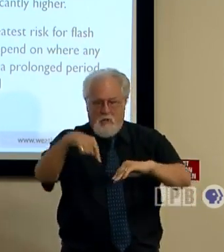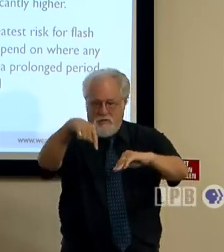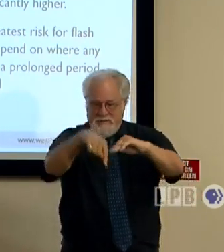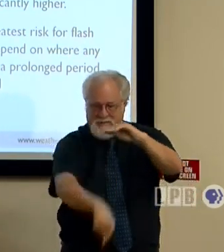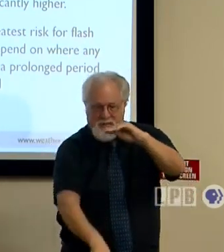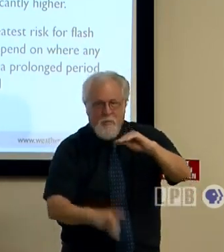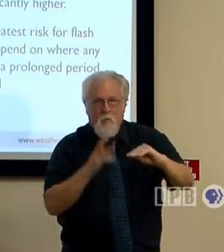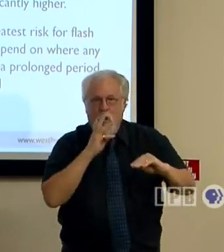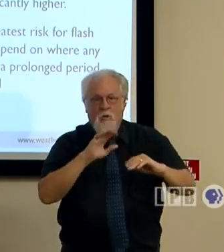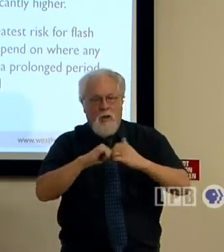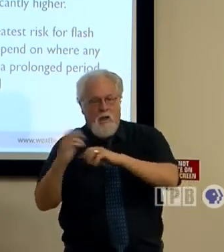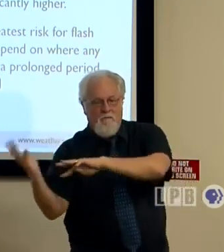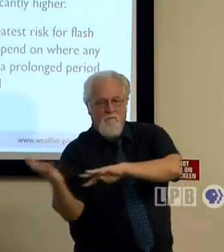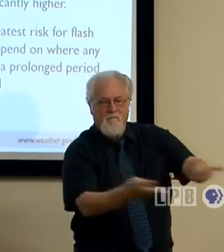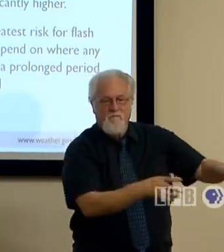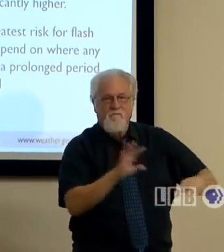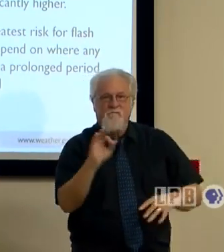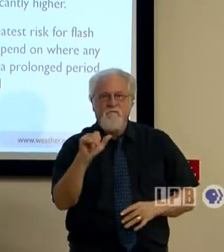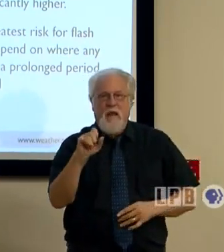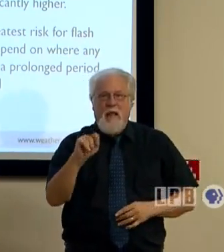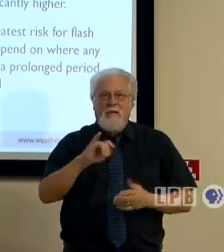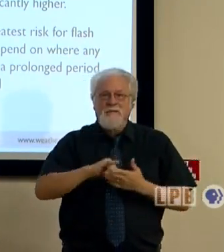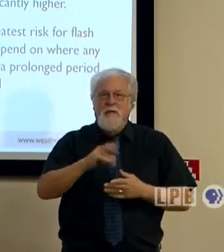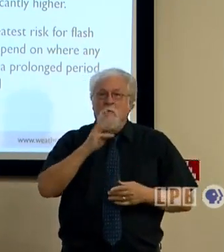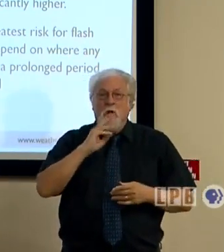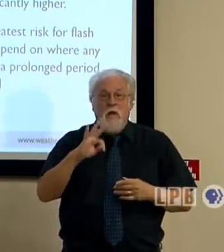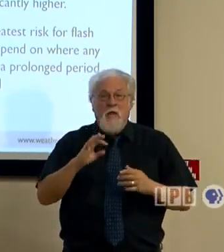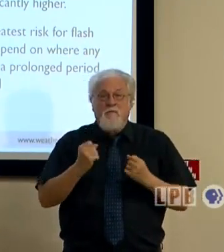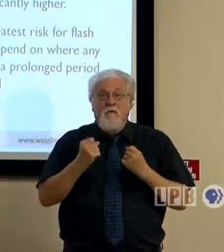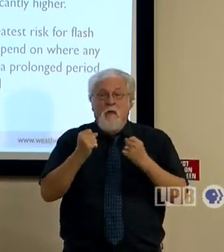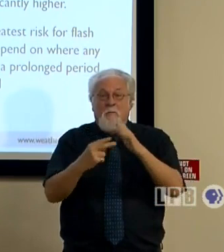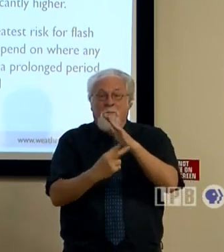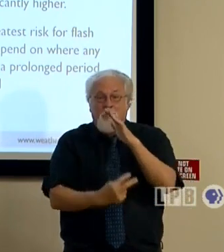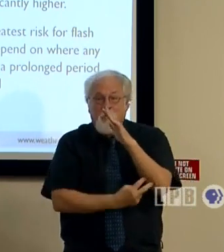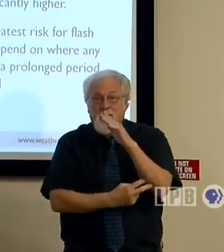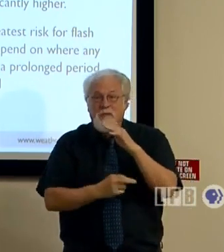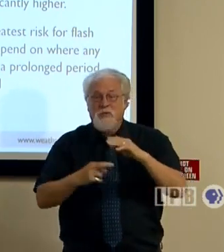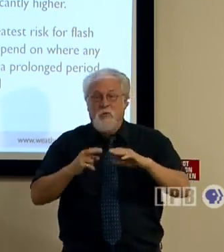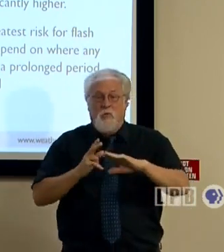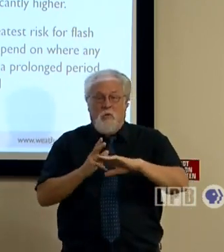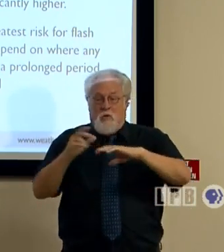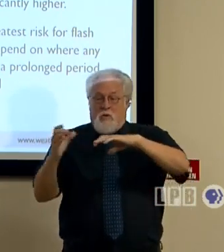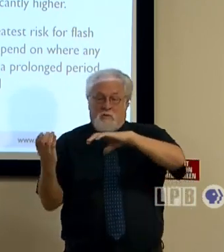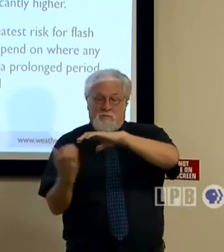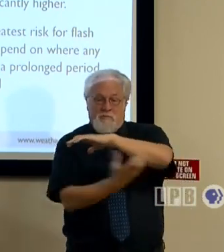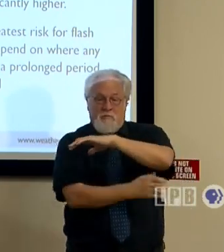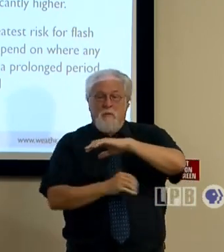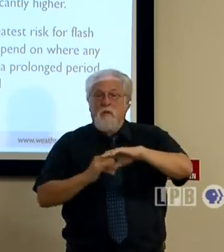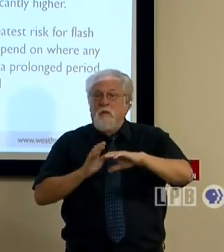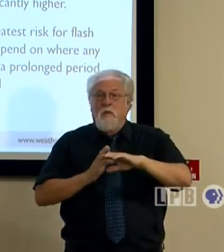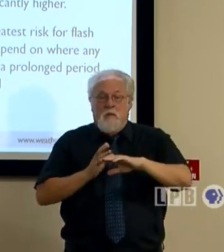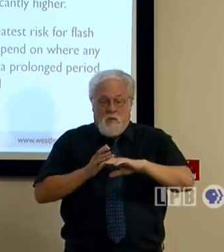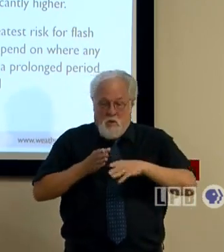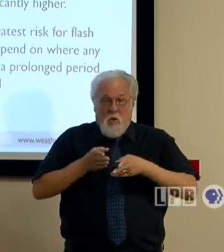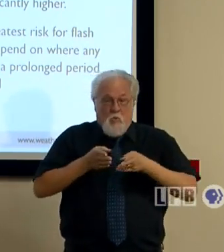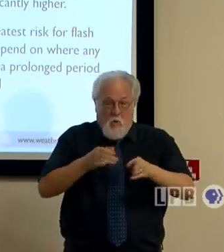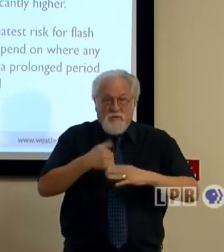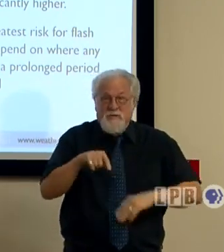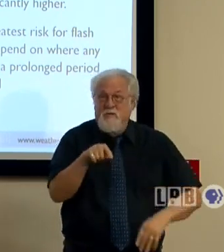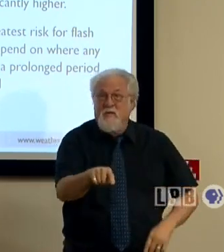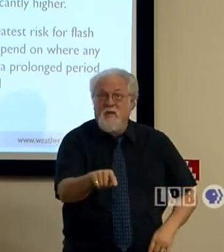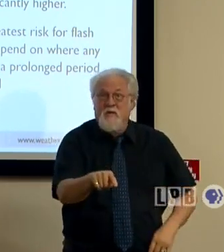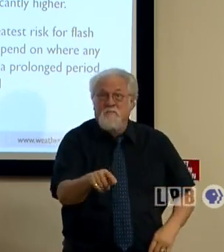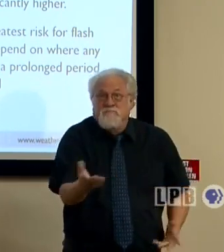is. You have no idea how fast the water is moving. And if you're driving over bridges or culverts or anything like that, you don't even know if the road is still there.